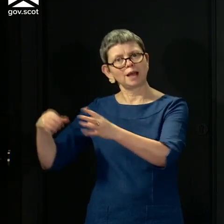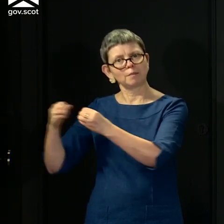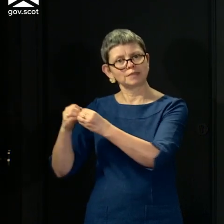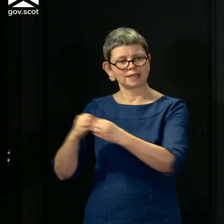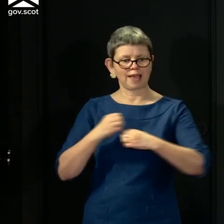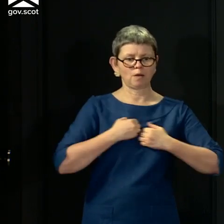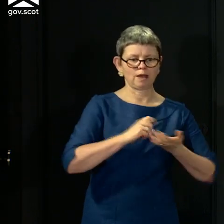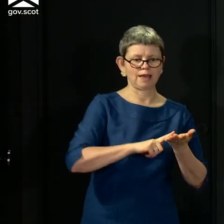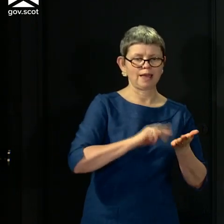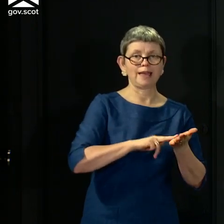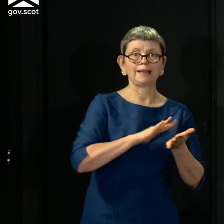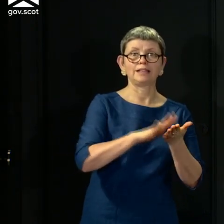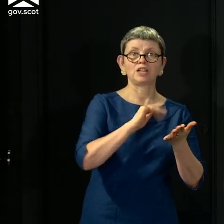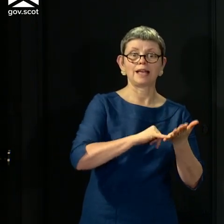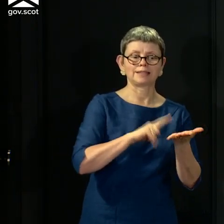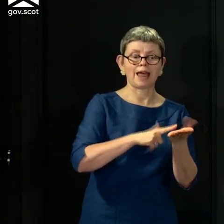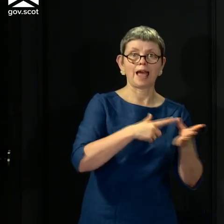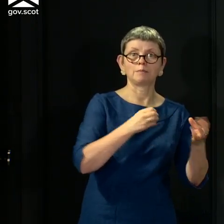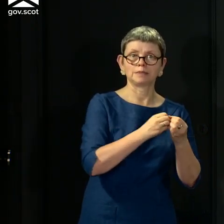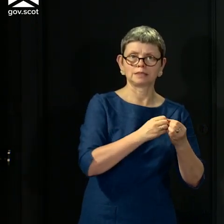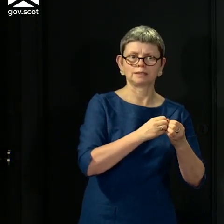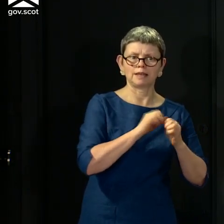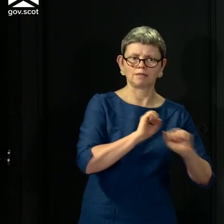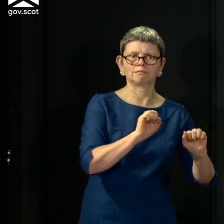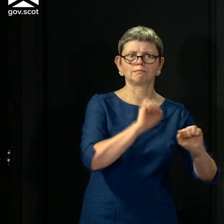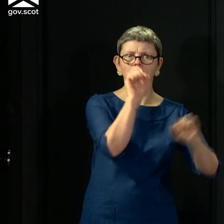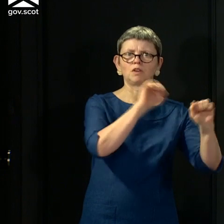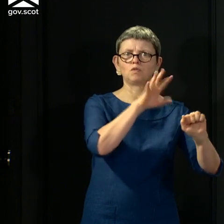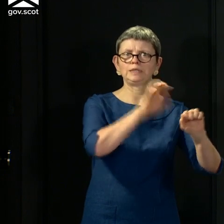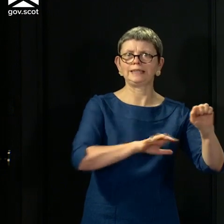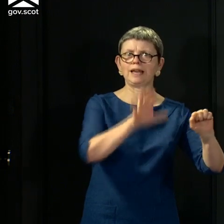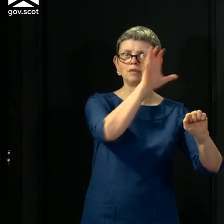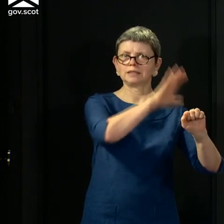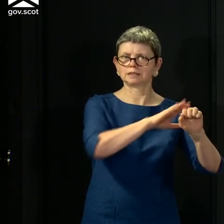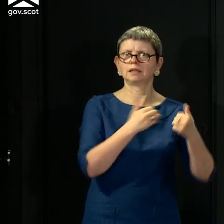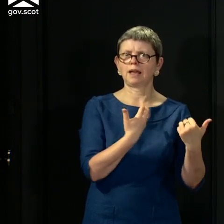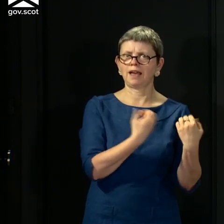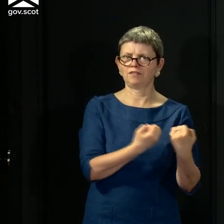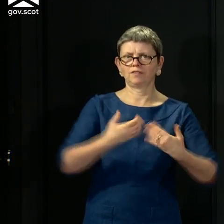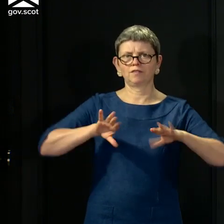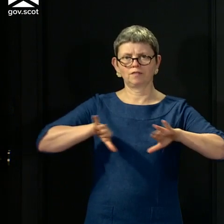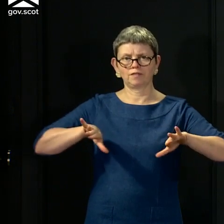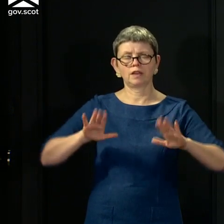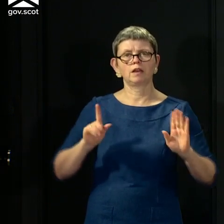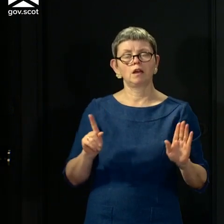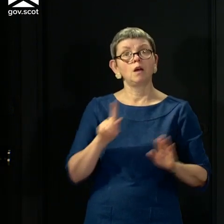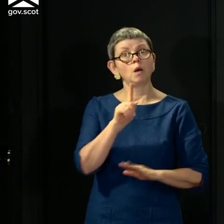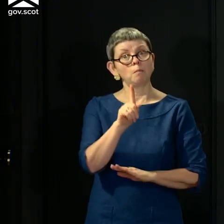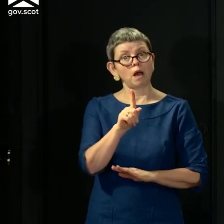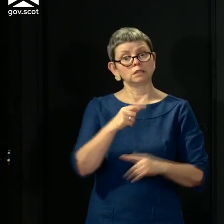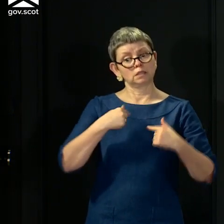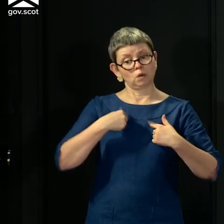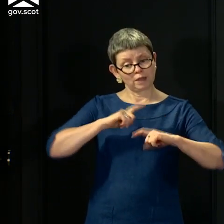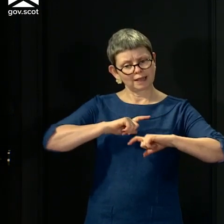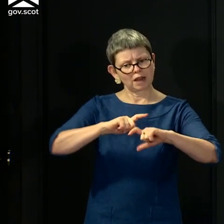labs within the NHS health board areas. I should have said that we are also continuing to explore